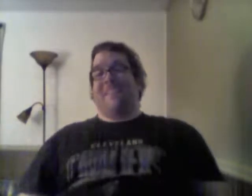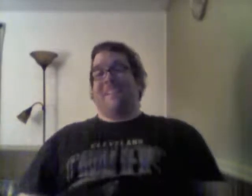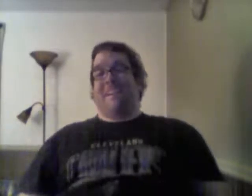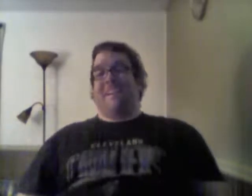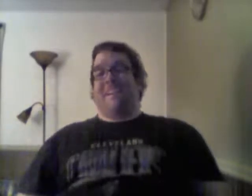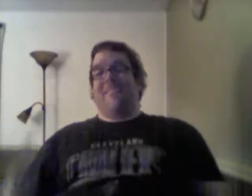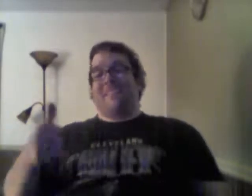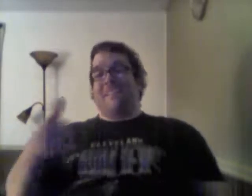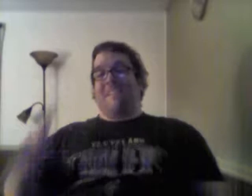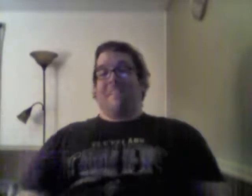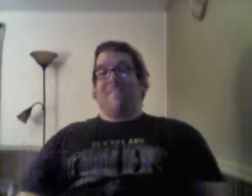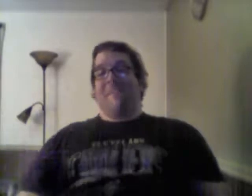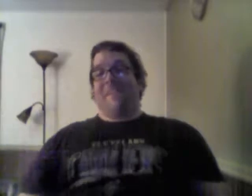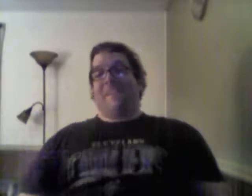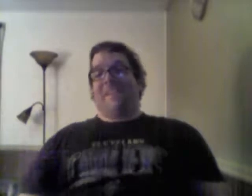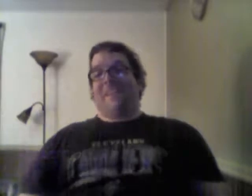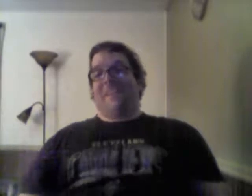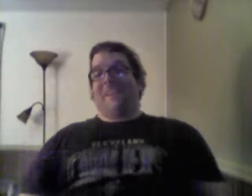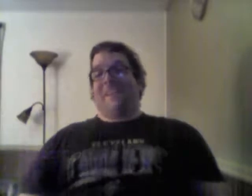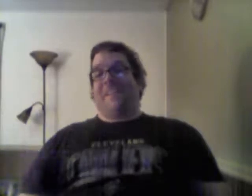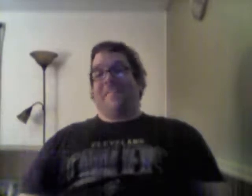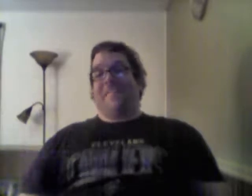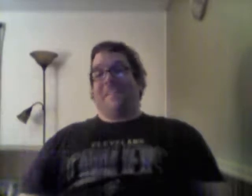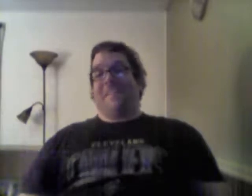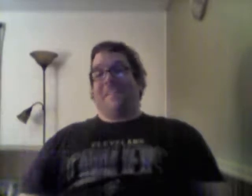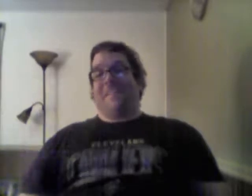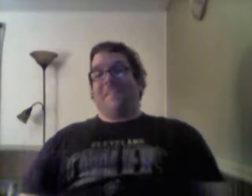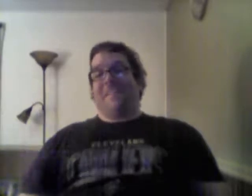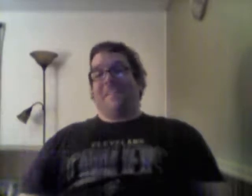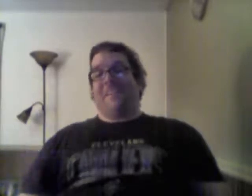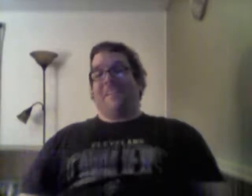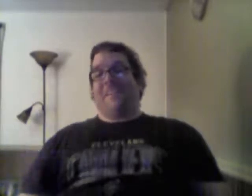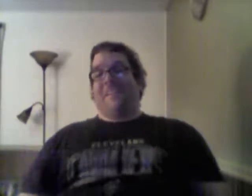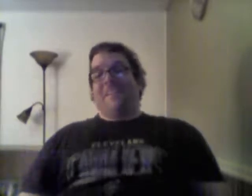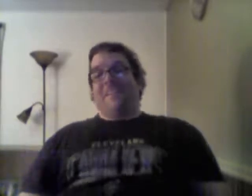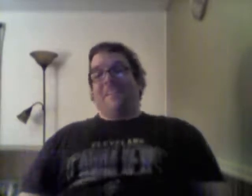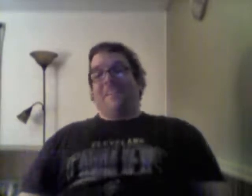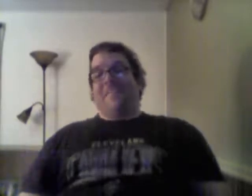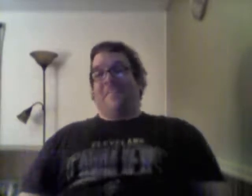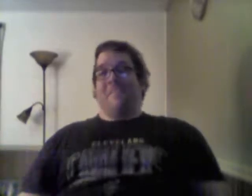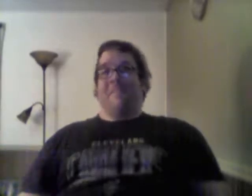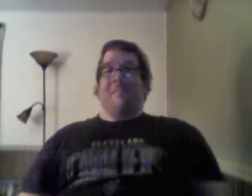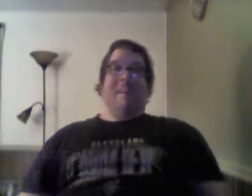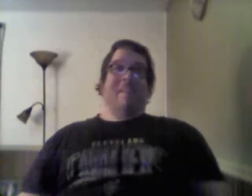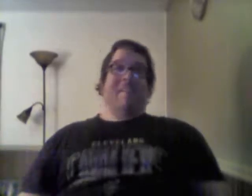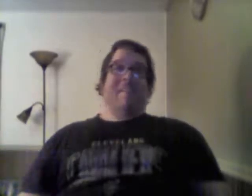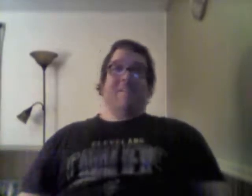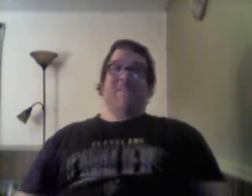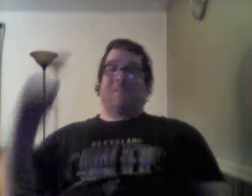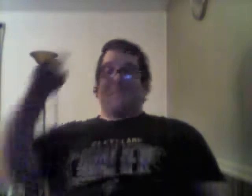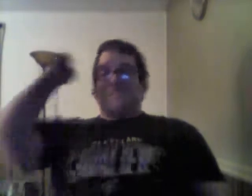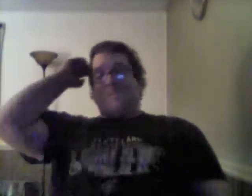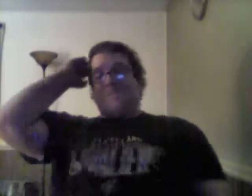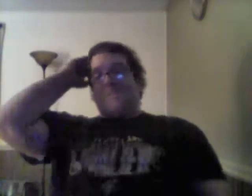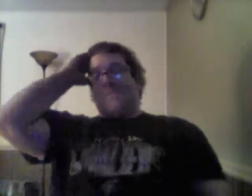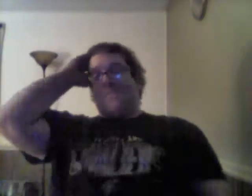I actually totally recommend it. Uh, if haven't seen it. Uh, so, yeah. That's as far as horror movie reviews.